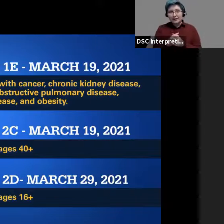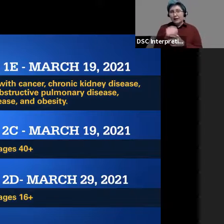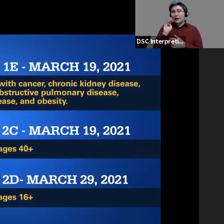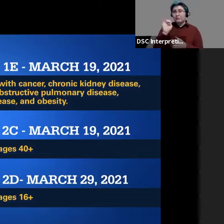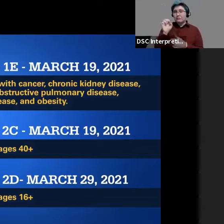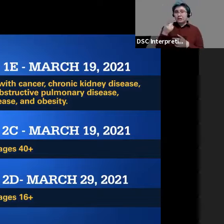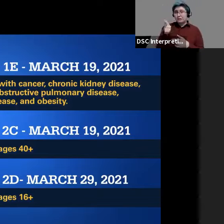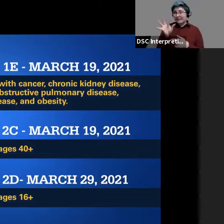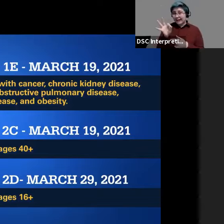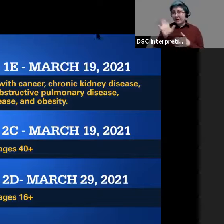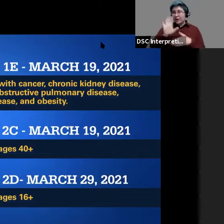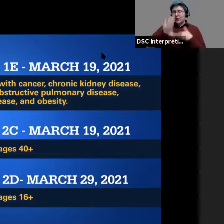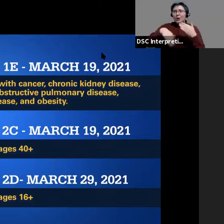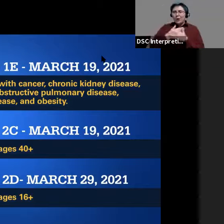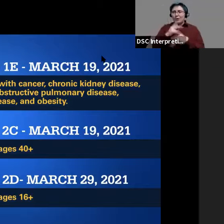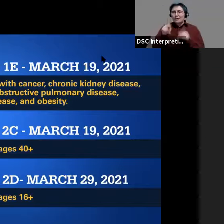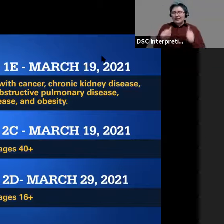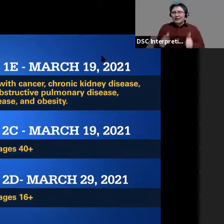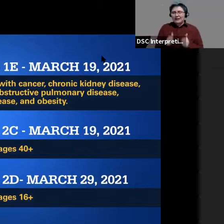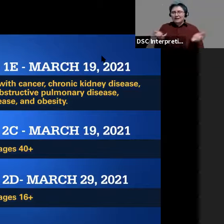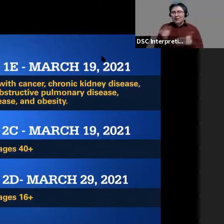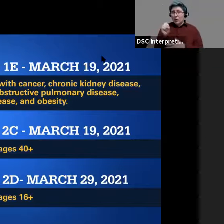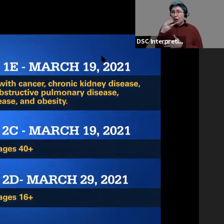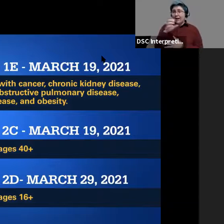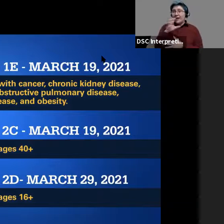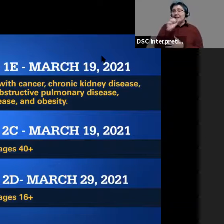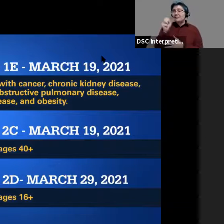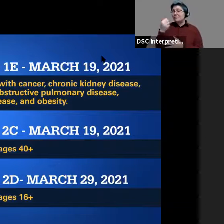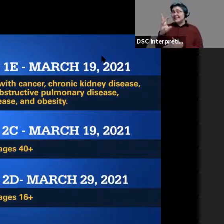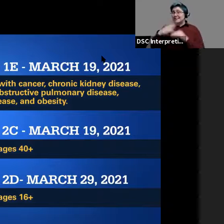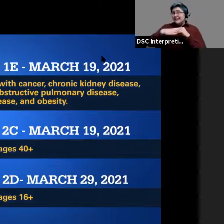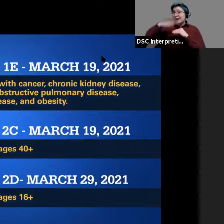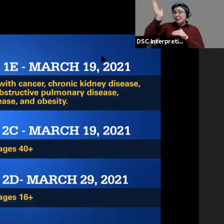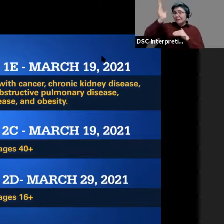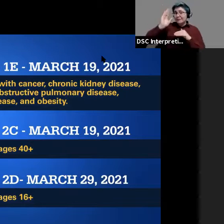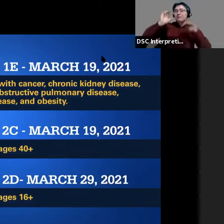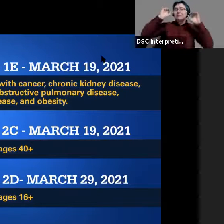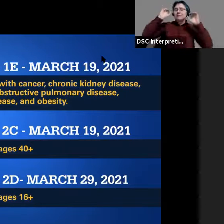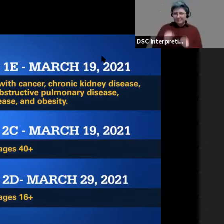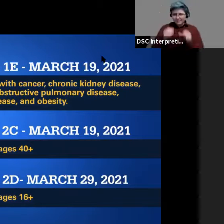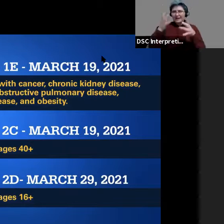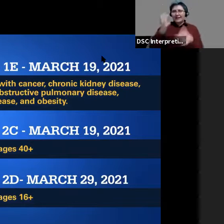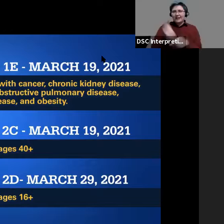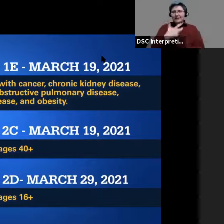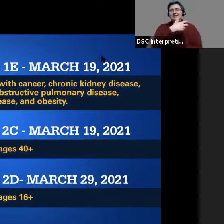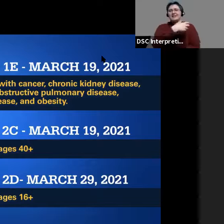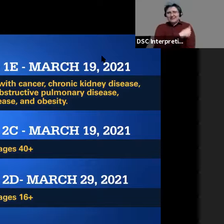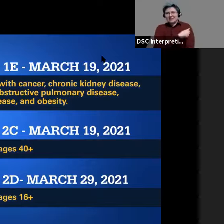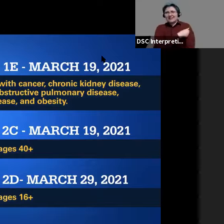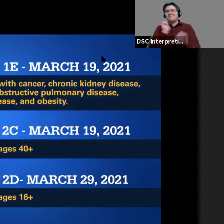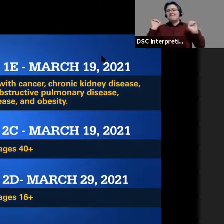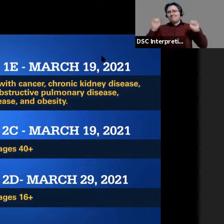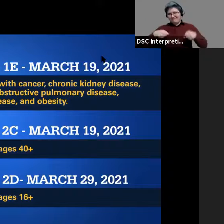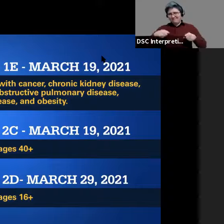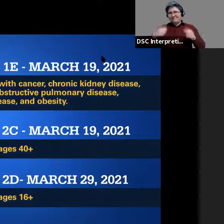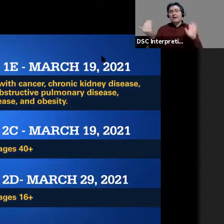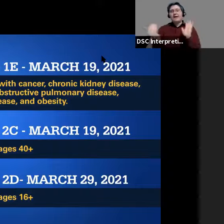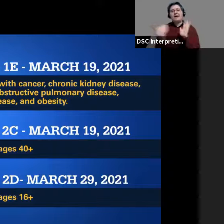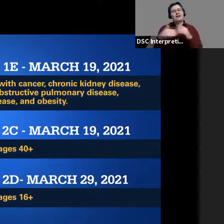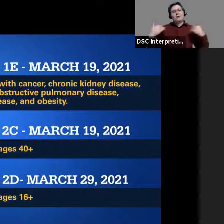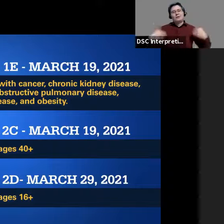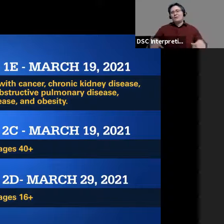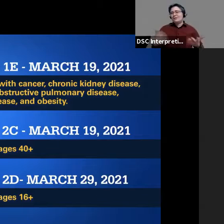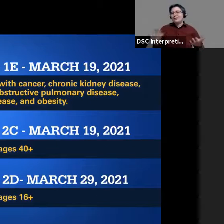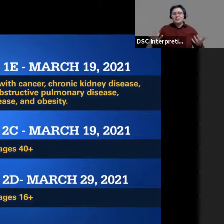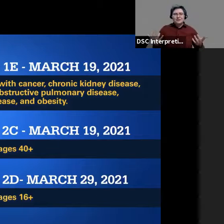29, all residents of Ohio, 16 and older, will be eligible to receive the COVID vaccine. Again, this is